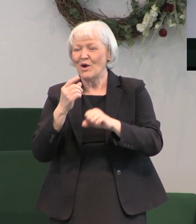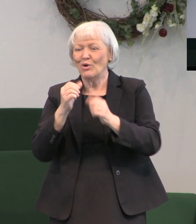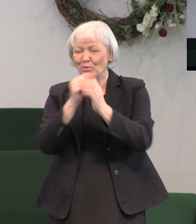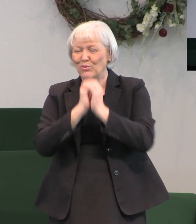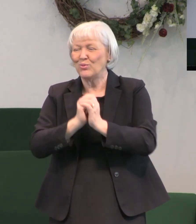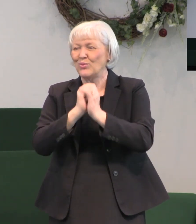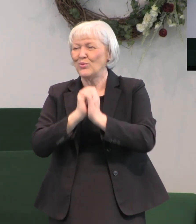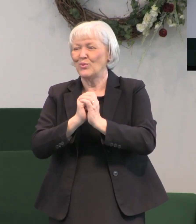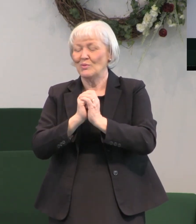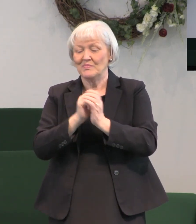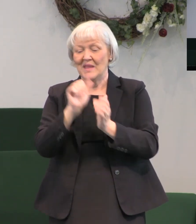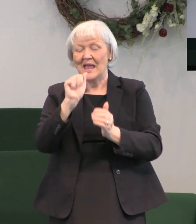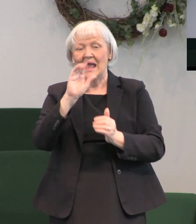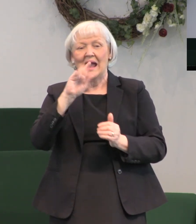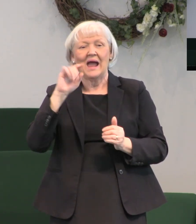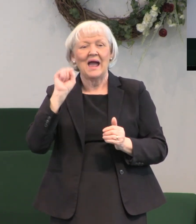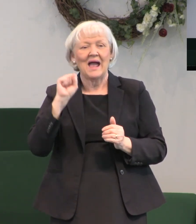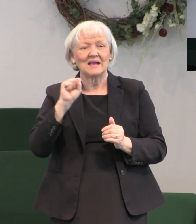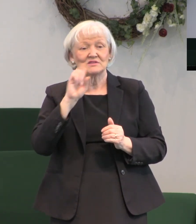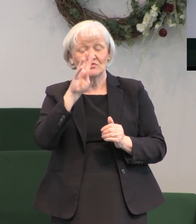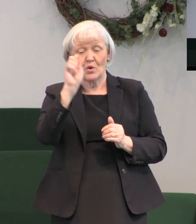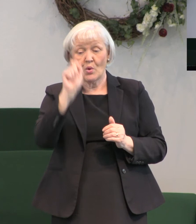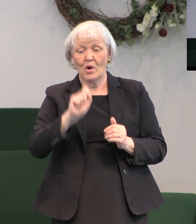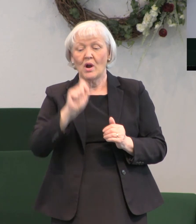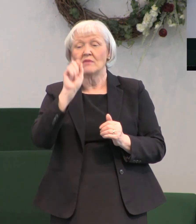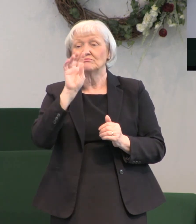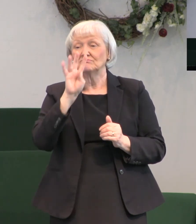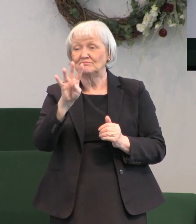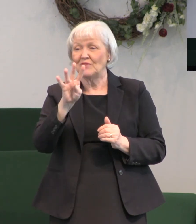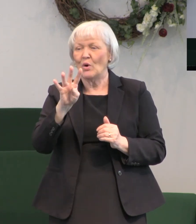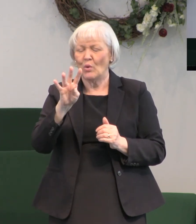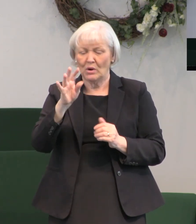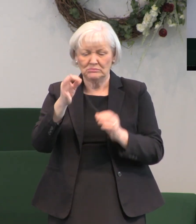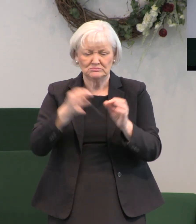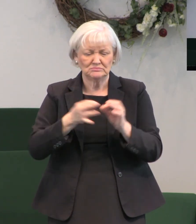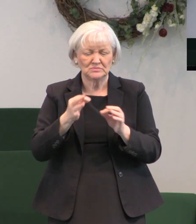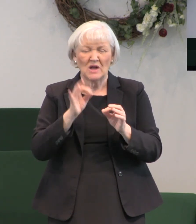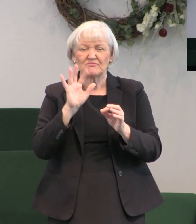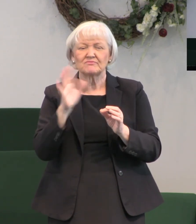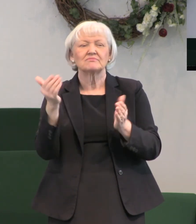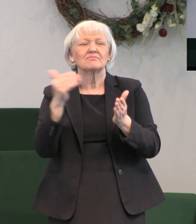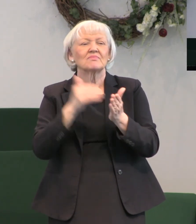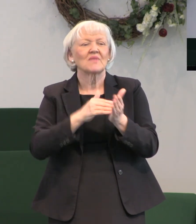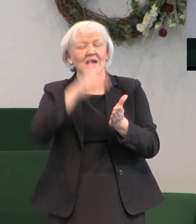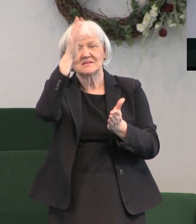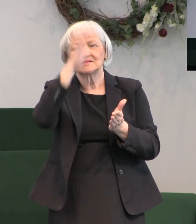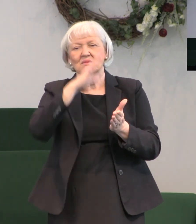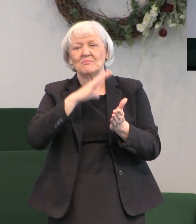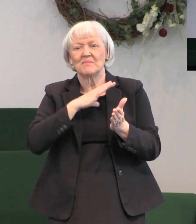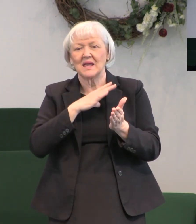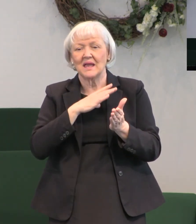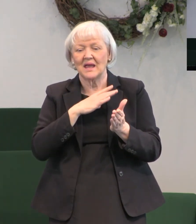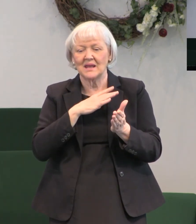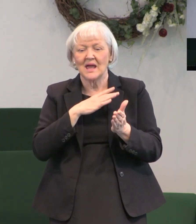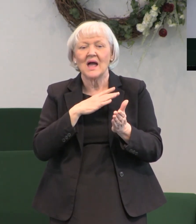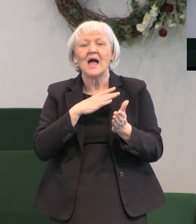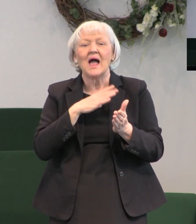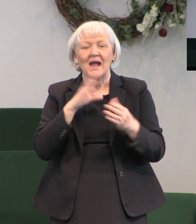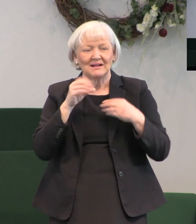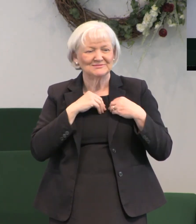Acts 4 4 tells us about a day a little while later when 5,000 men came to Christ in one place